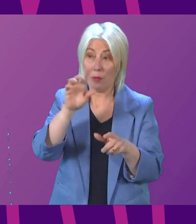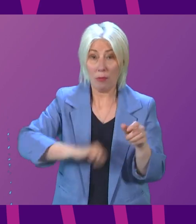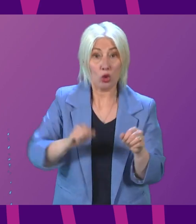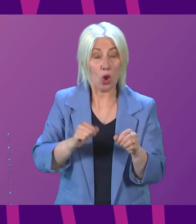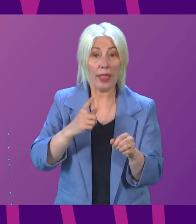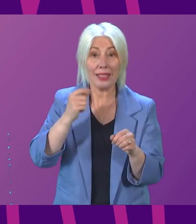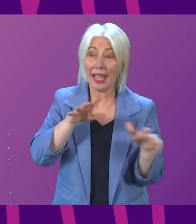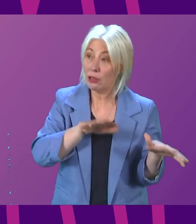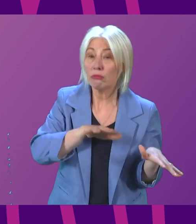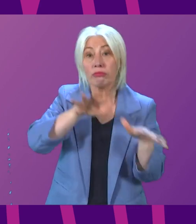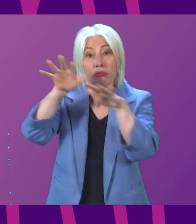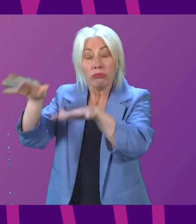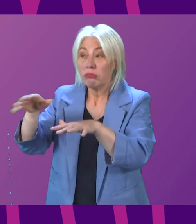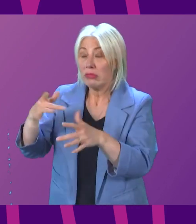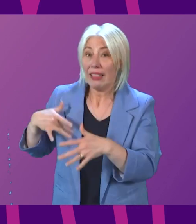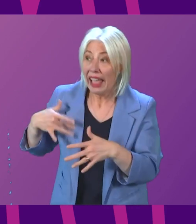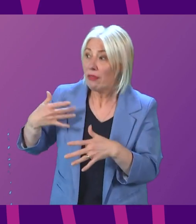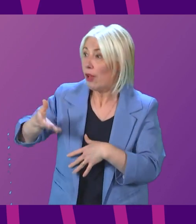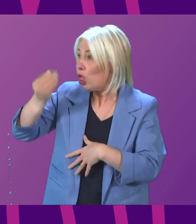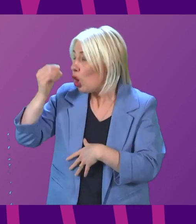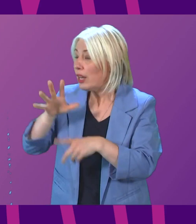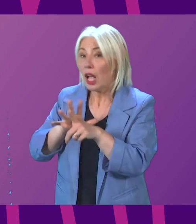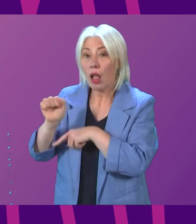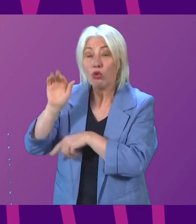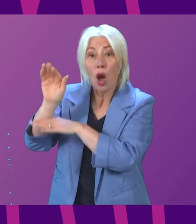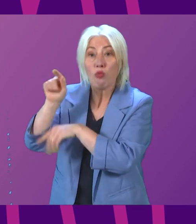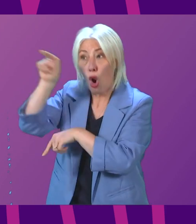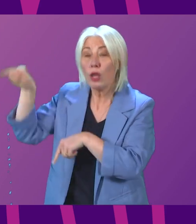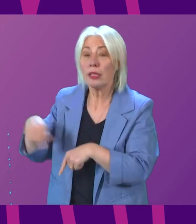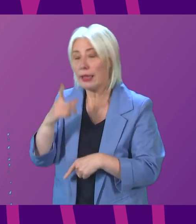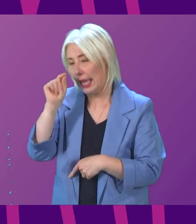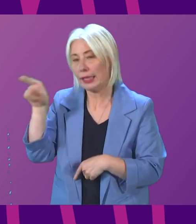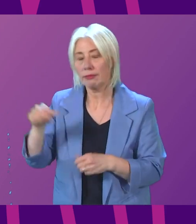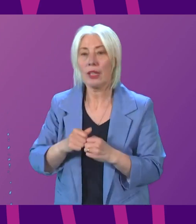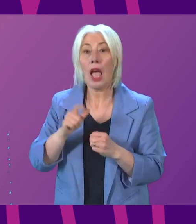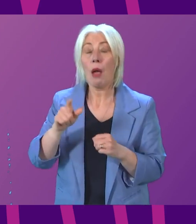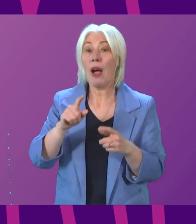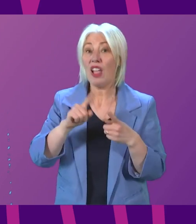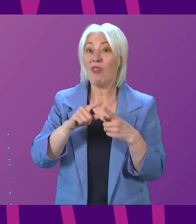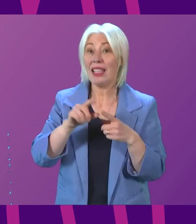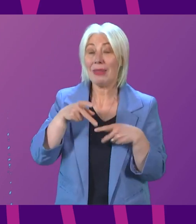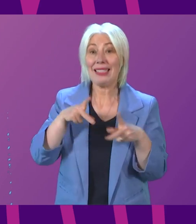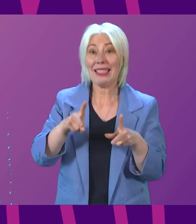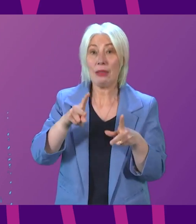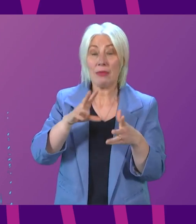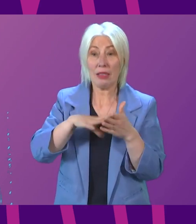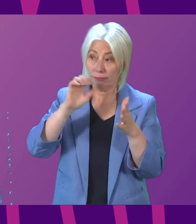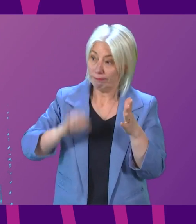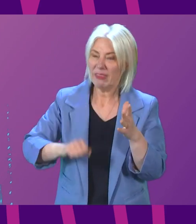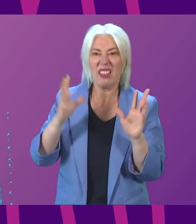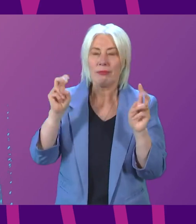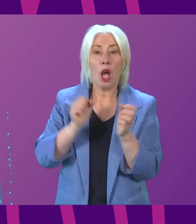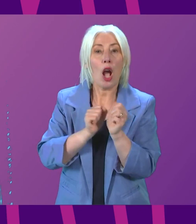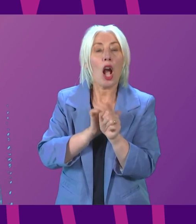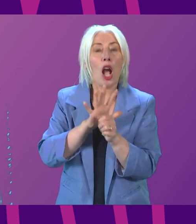chance to experience life, learning and culture abroad. The First Minister has described the removal of the scheme as cultural vandalism.